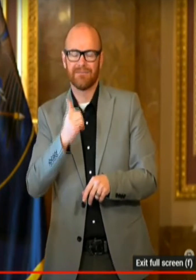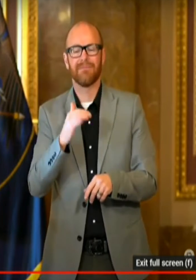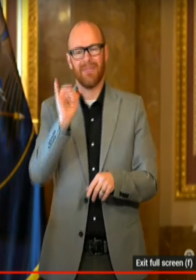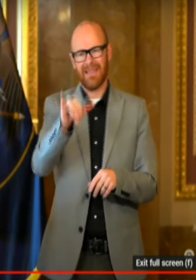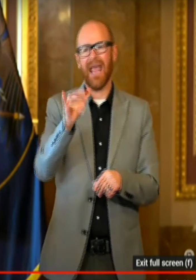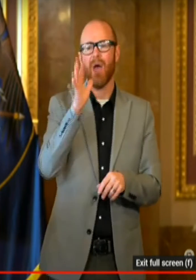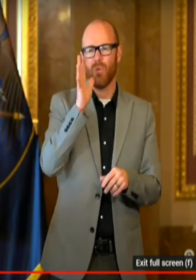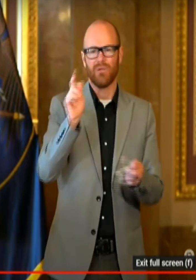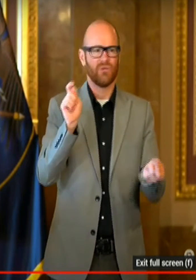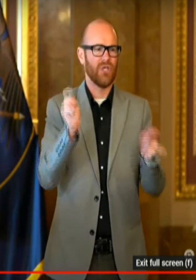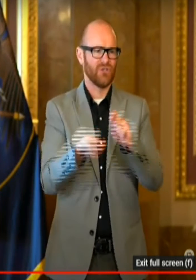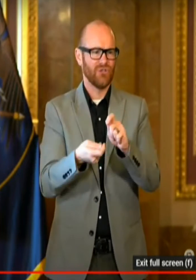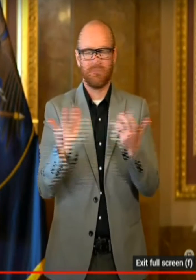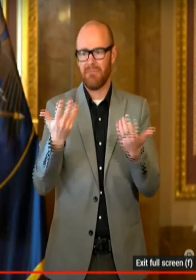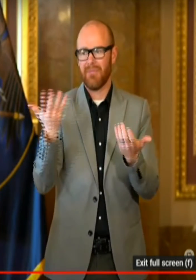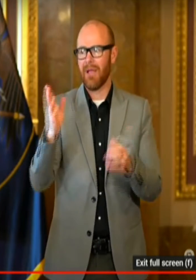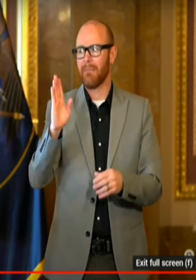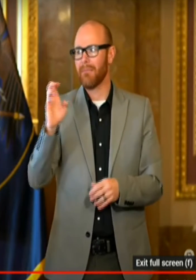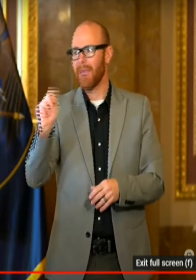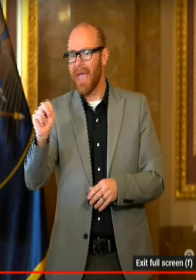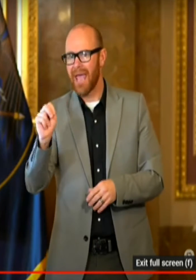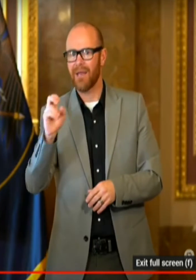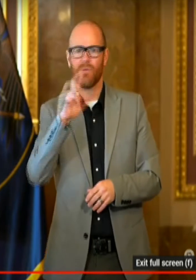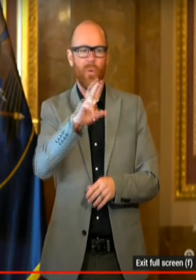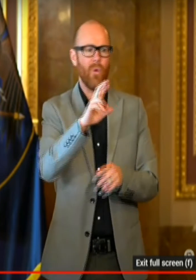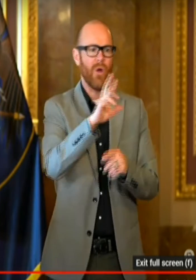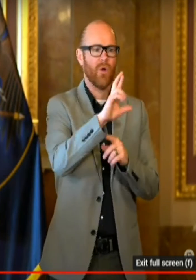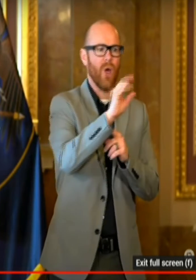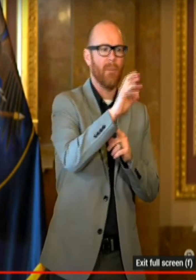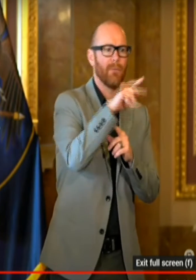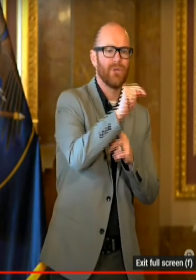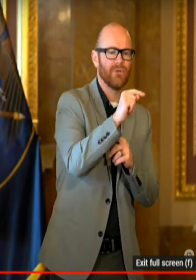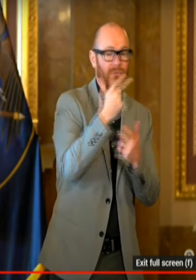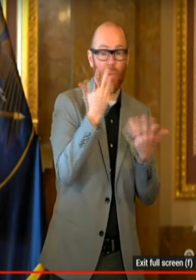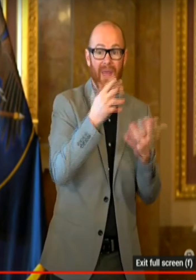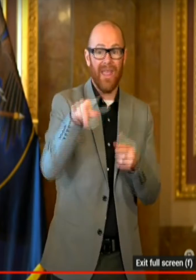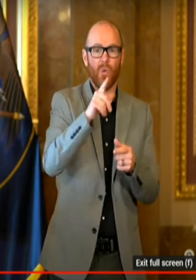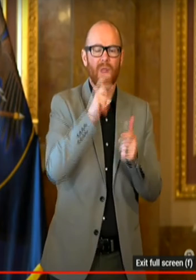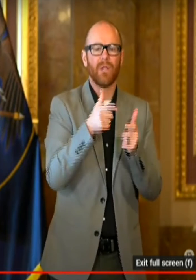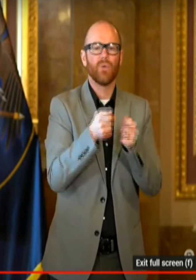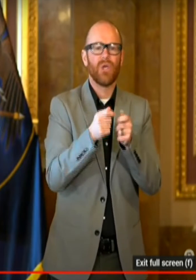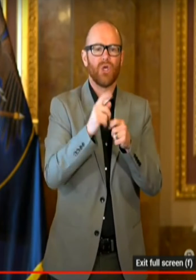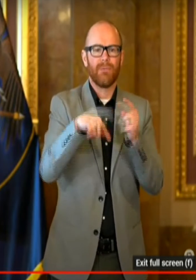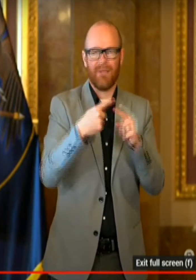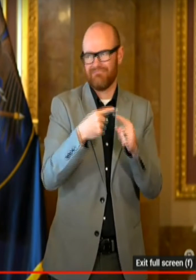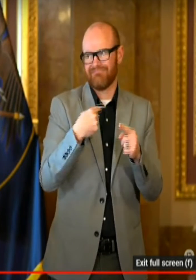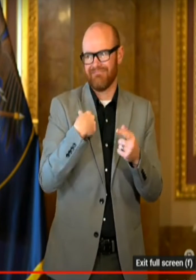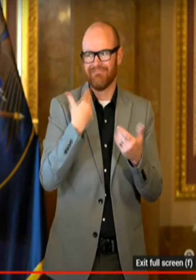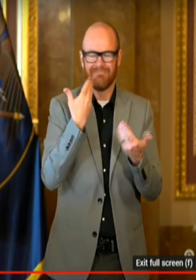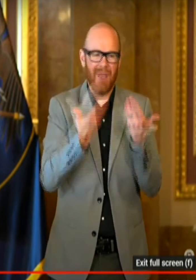Ben Winslow or Robert Gerke are going to tweet about every day, but that will be changing as well.